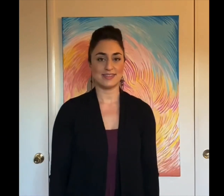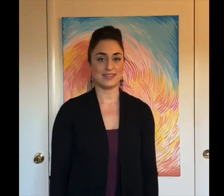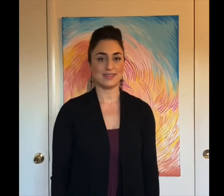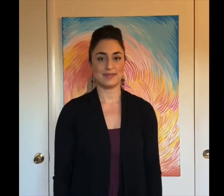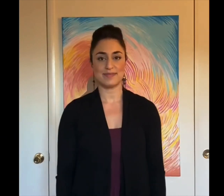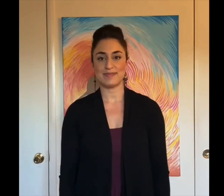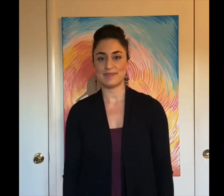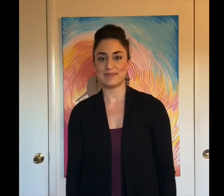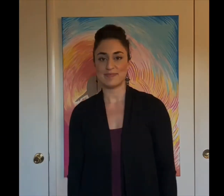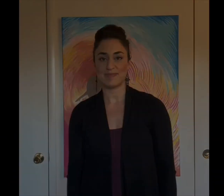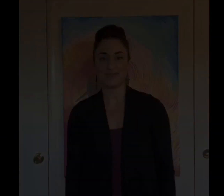How great is our God.